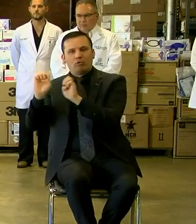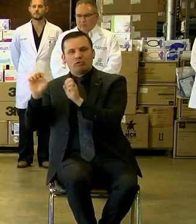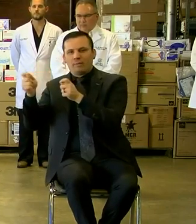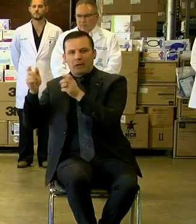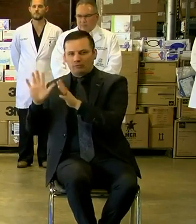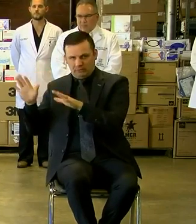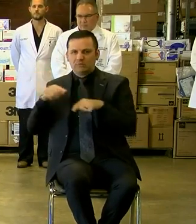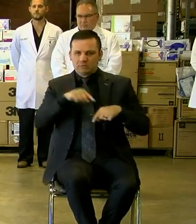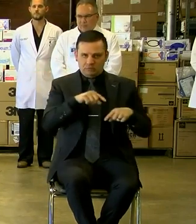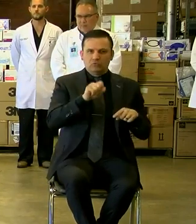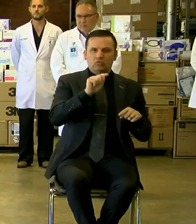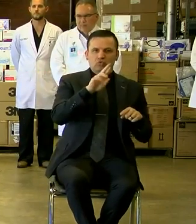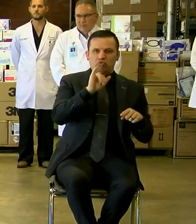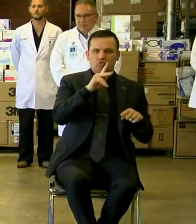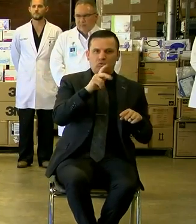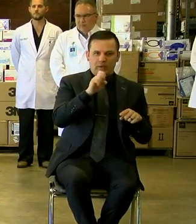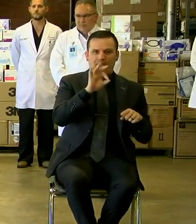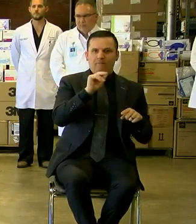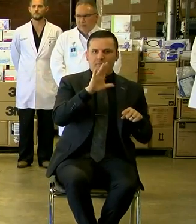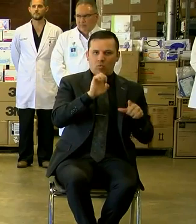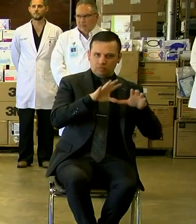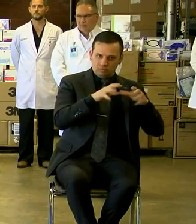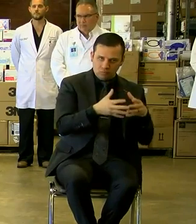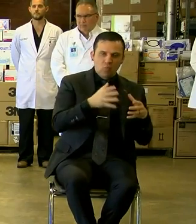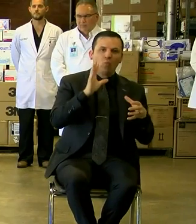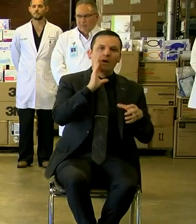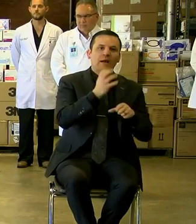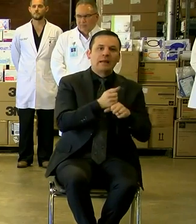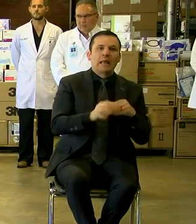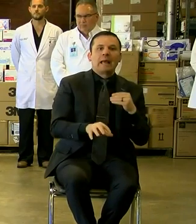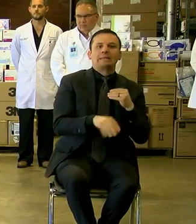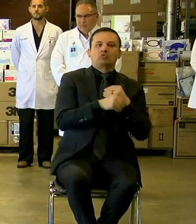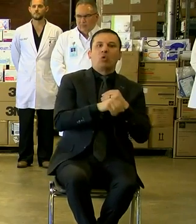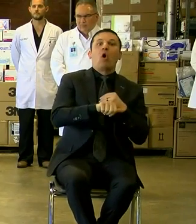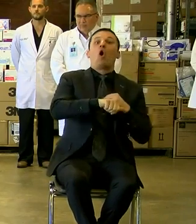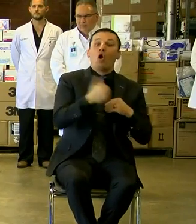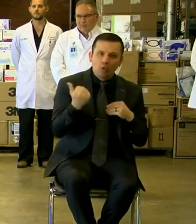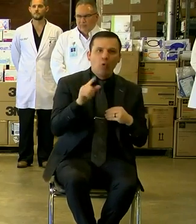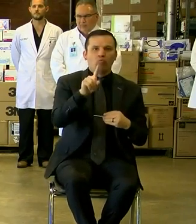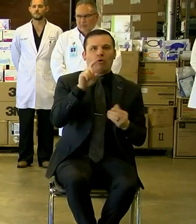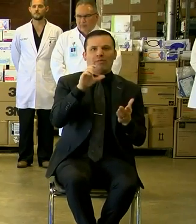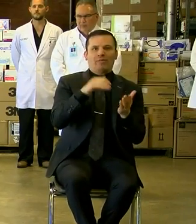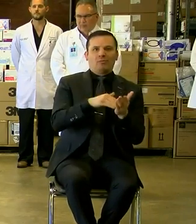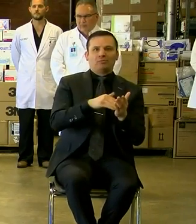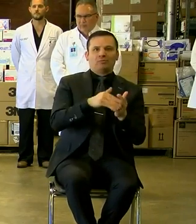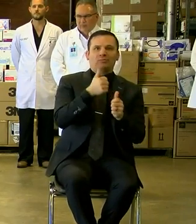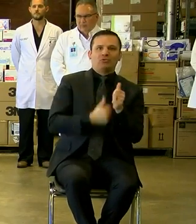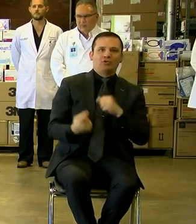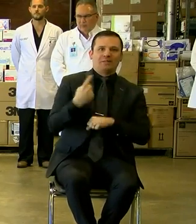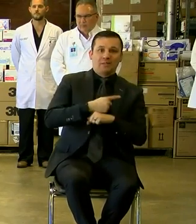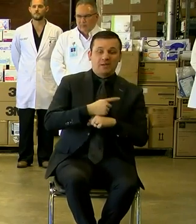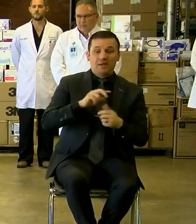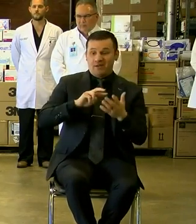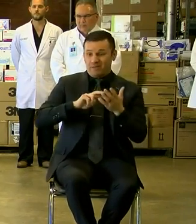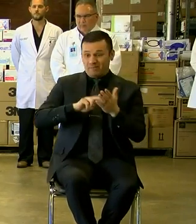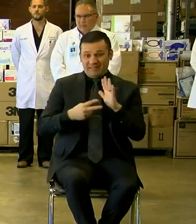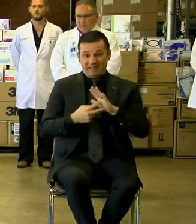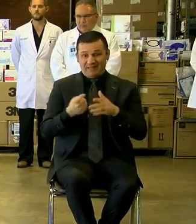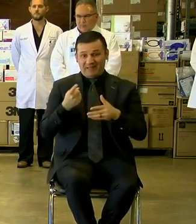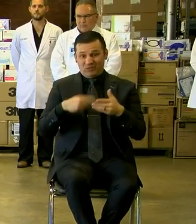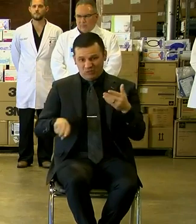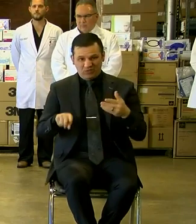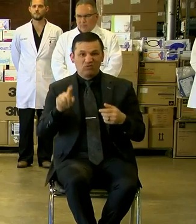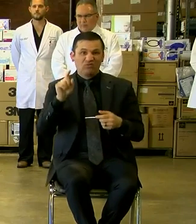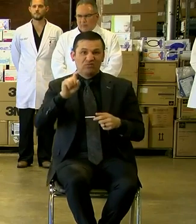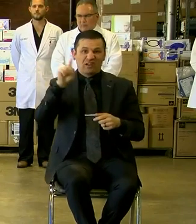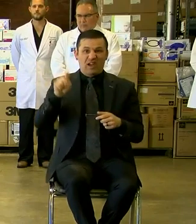should get an additional 100,000 masks per day. Altogether, next week, Texas